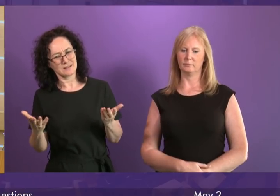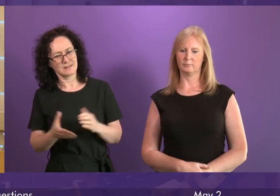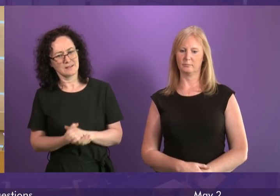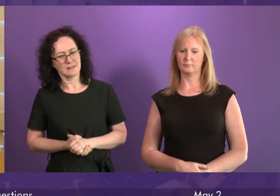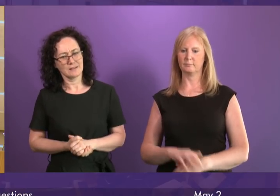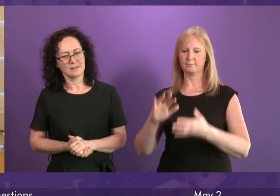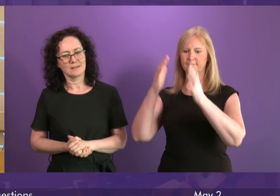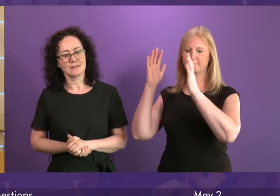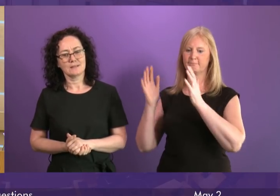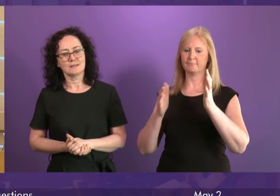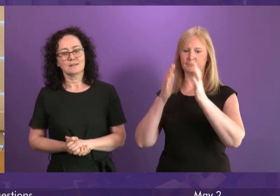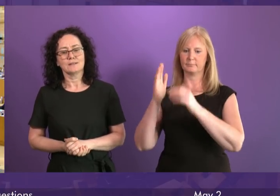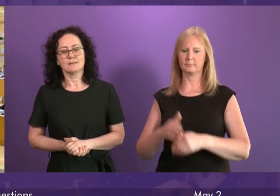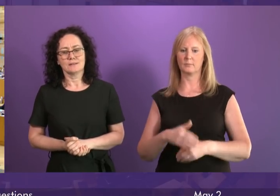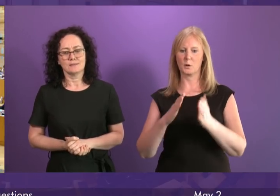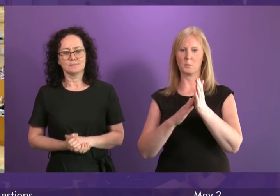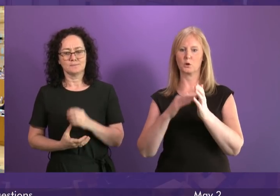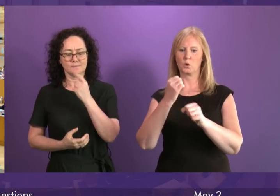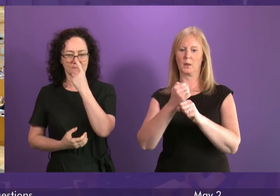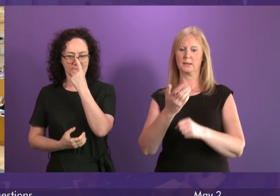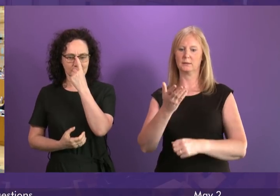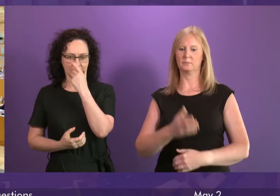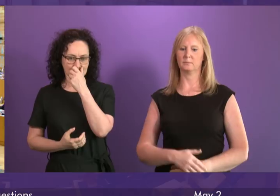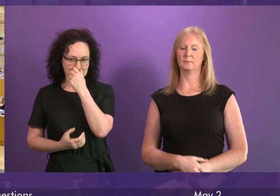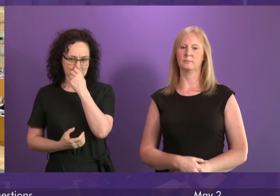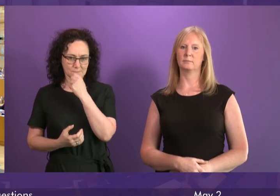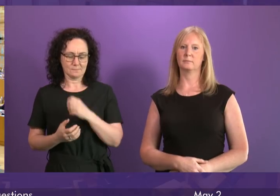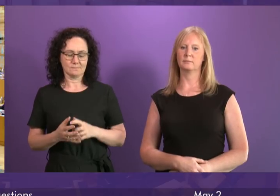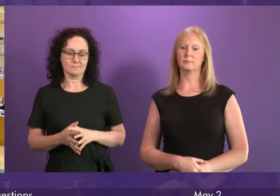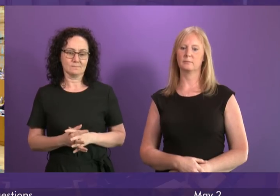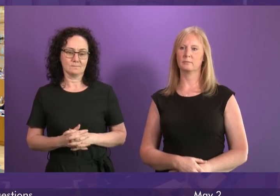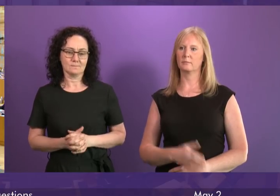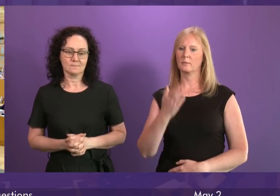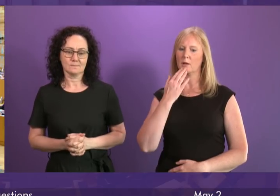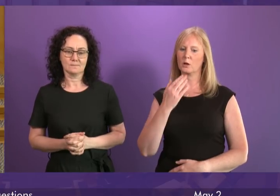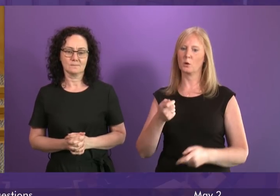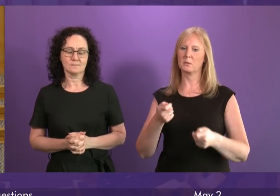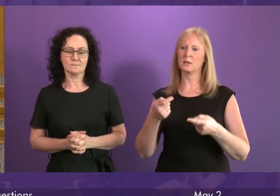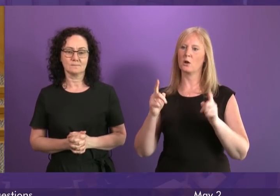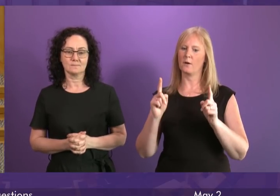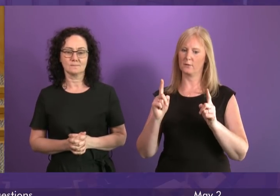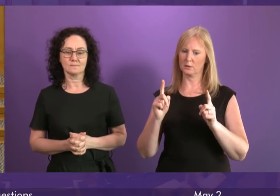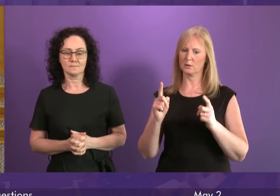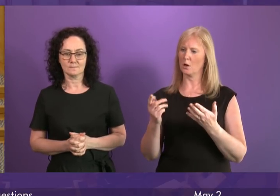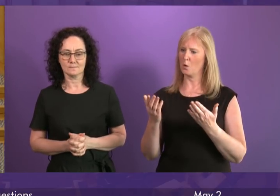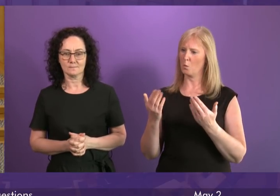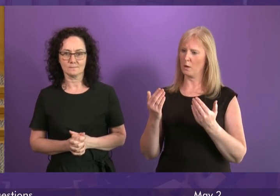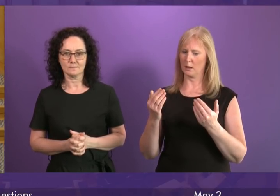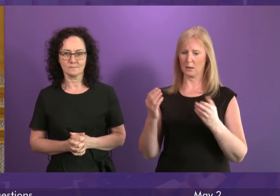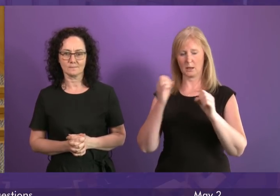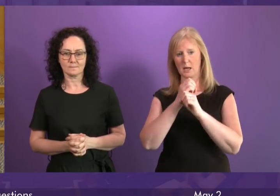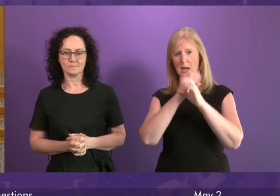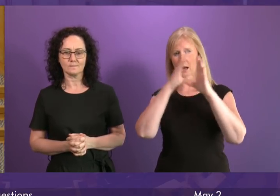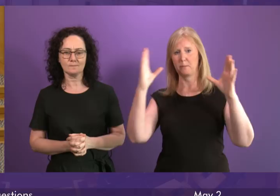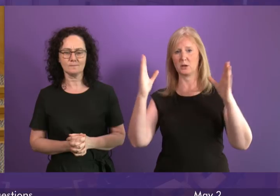asked thank you presiding officer I welcome the ambition on